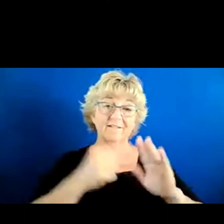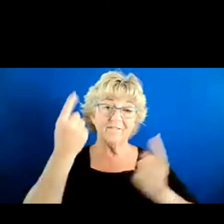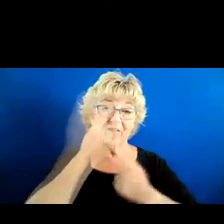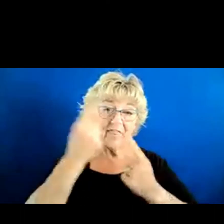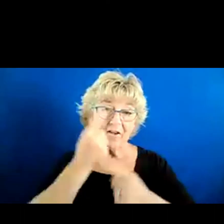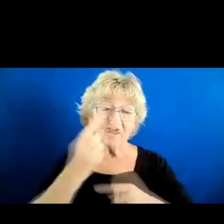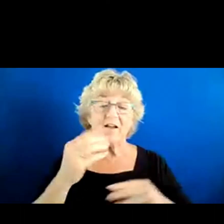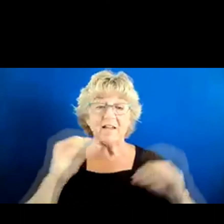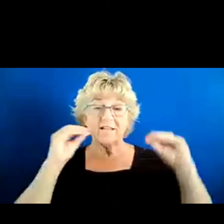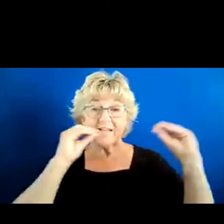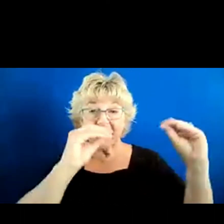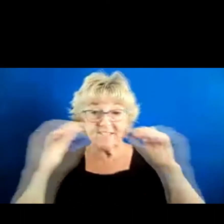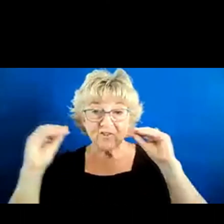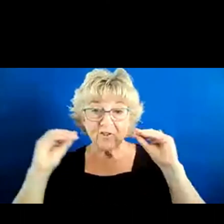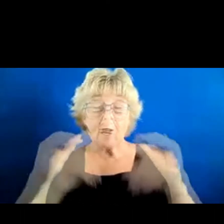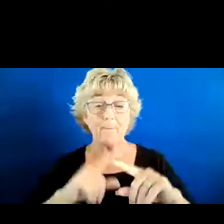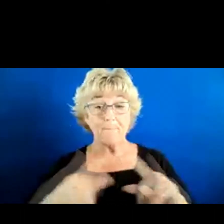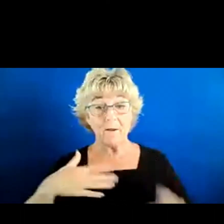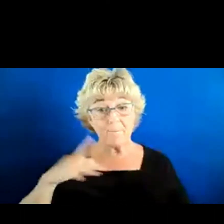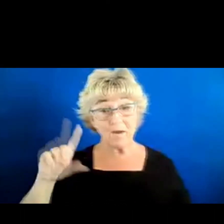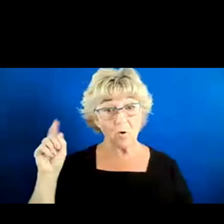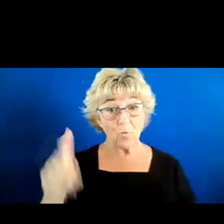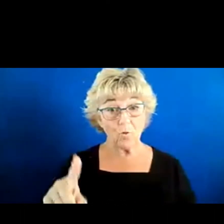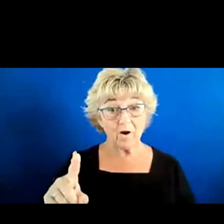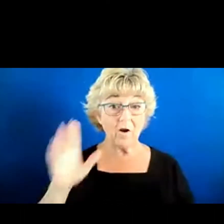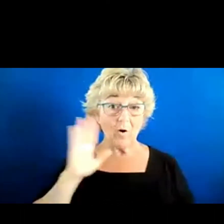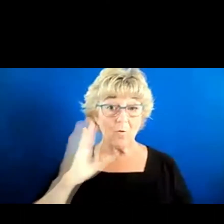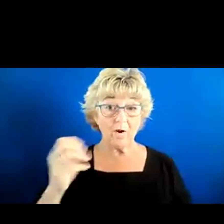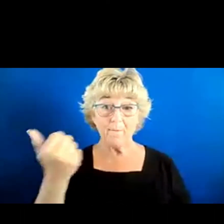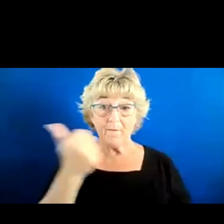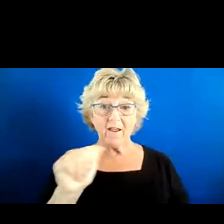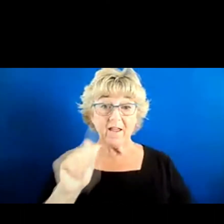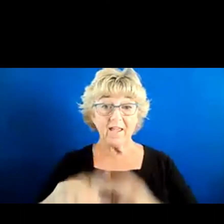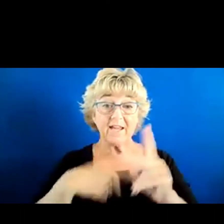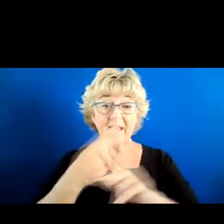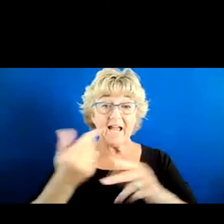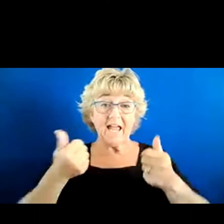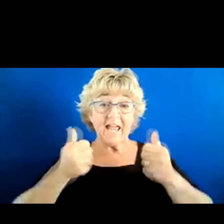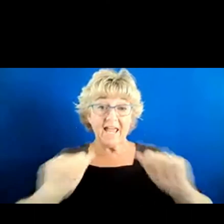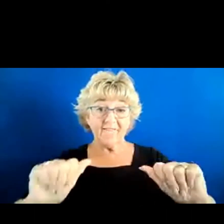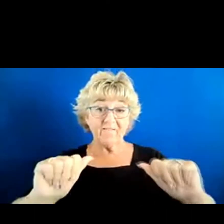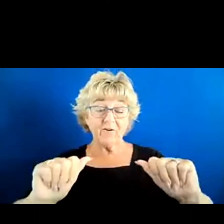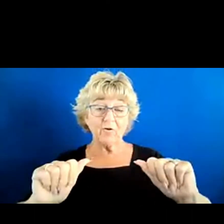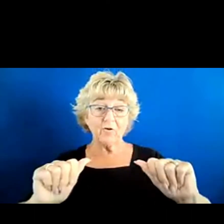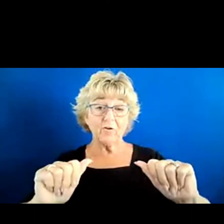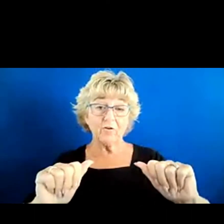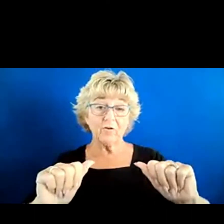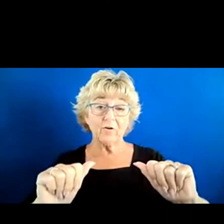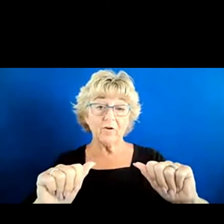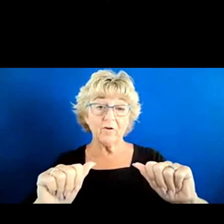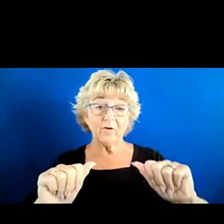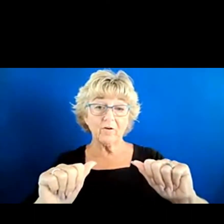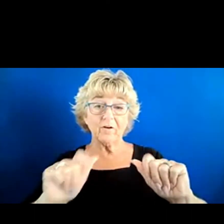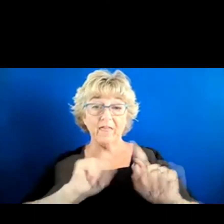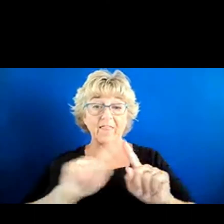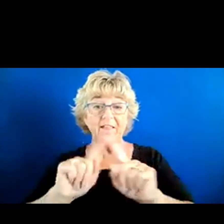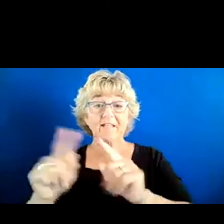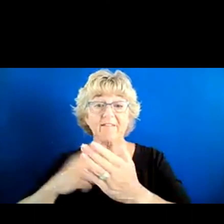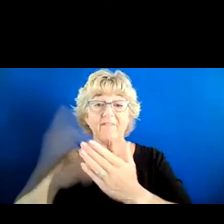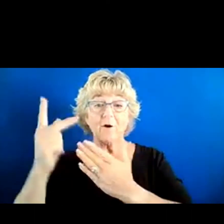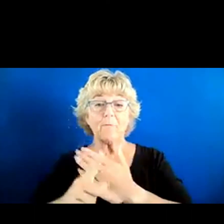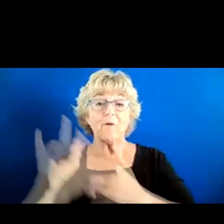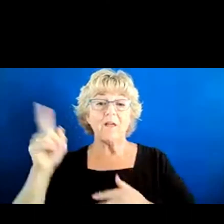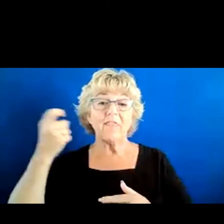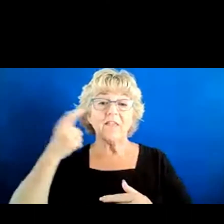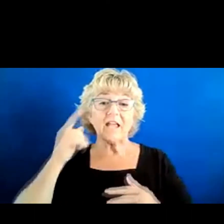and all of that. But my question is, is there going to be any kind of effort in addition to the kinds of programs we're seeing now that the governor